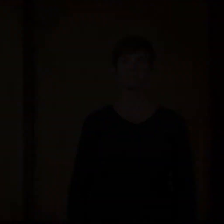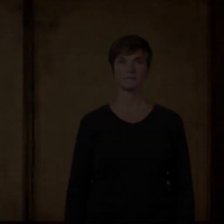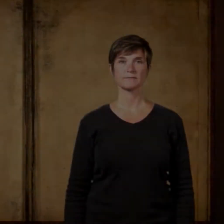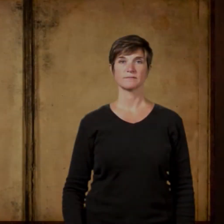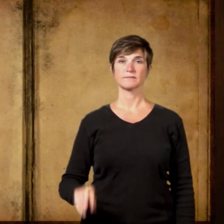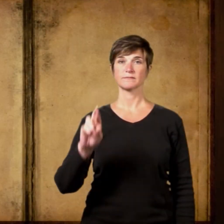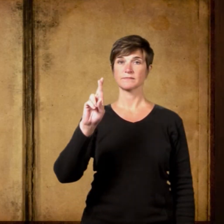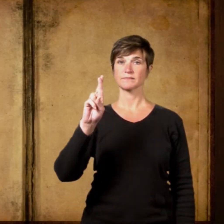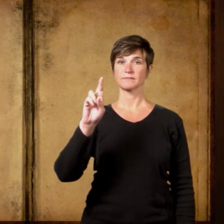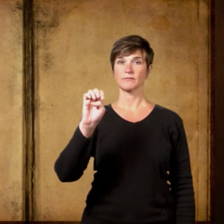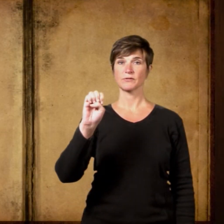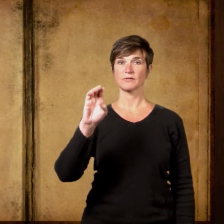Recital